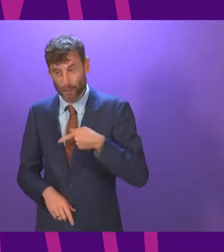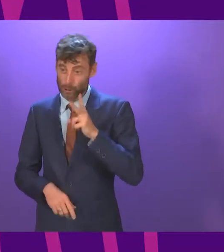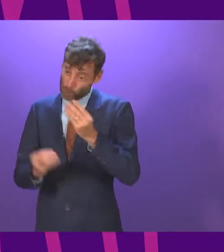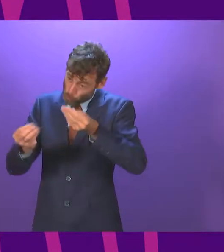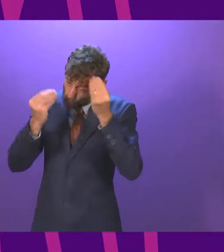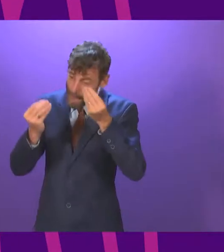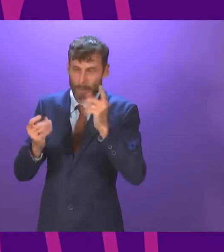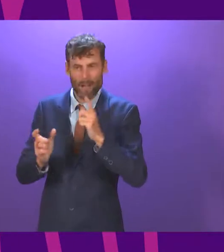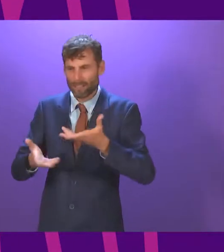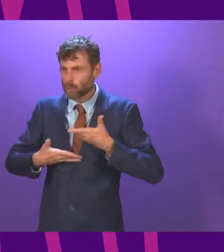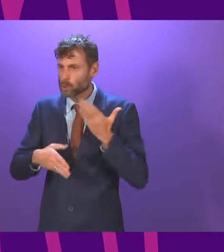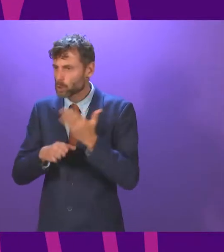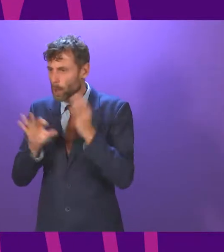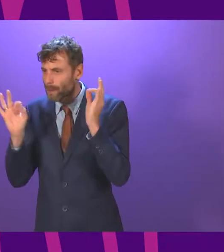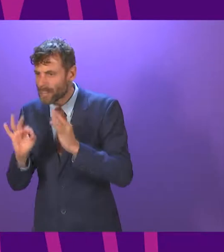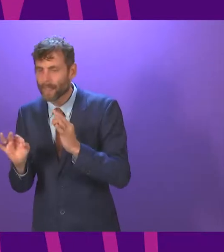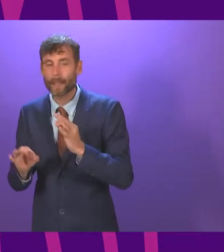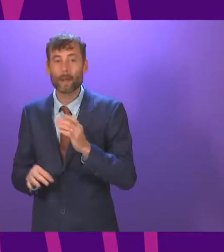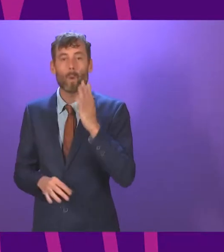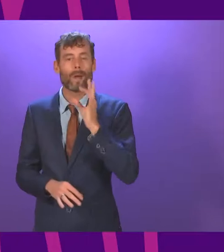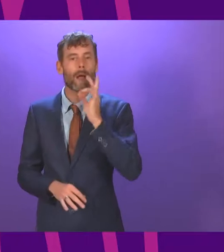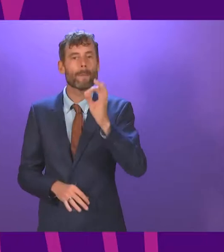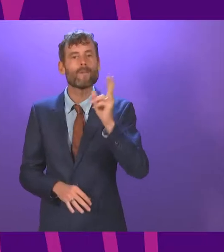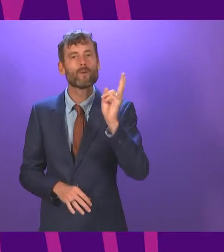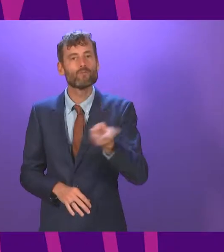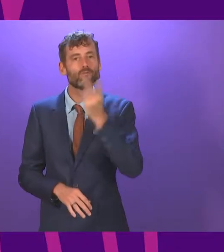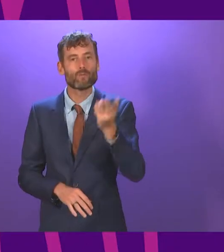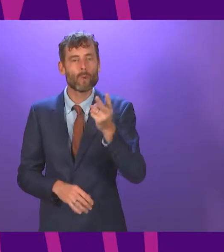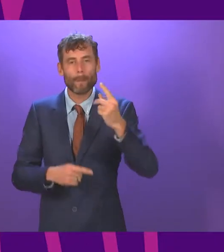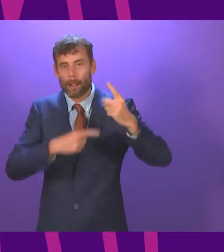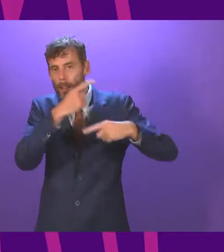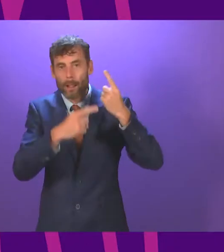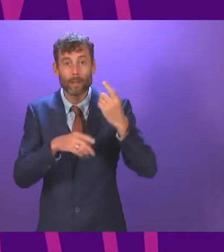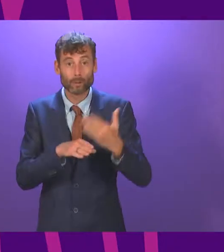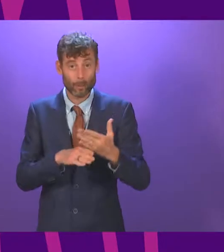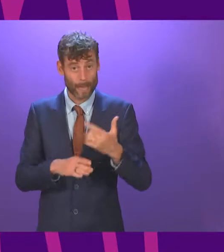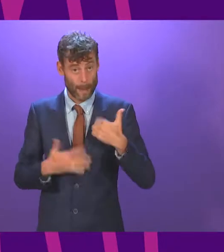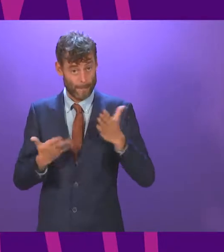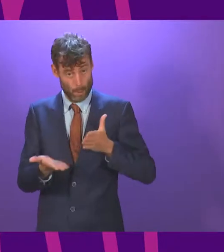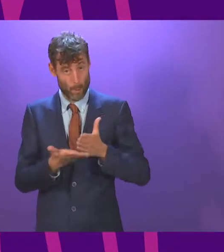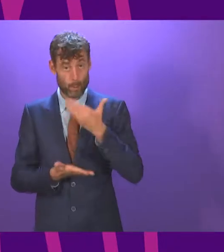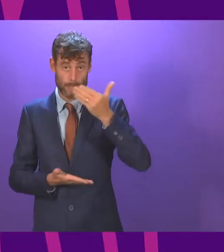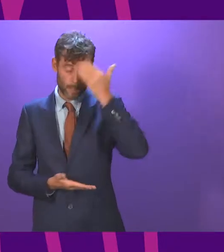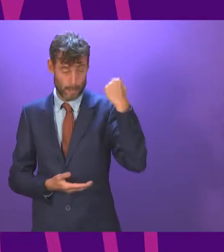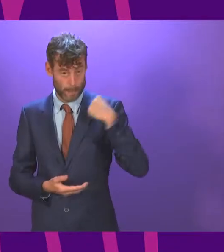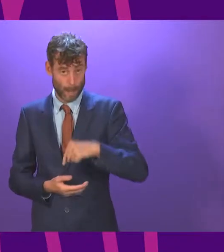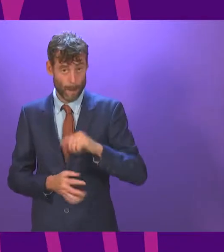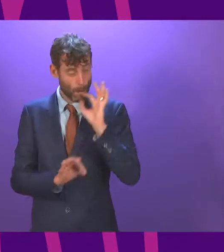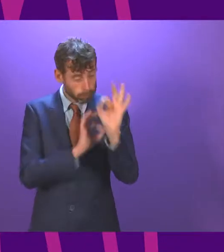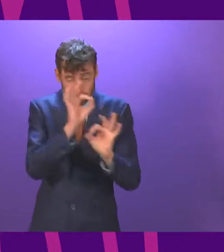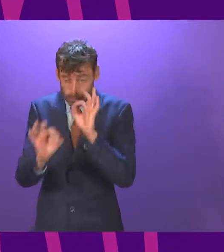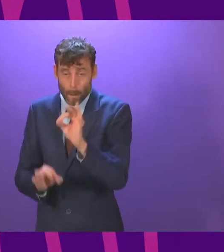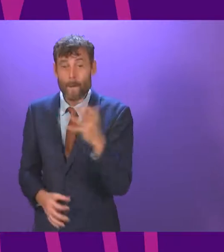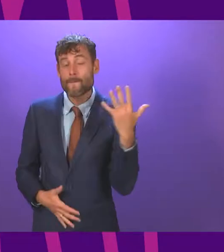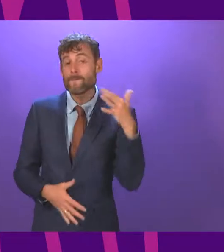getting through the door when applying for renewables jobs. Over the summer, I launched a survey on this issue, and I received comprehensive testimony from